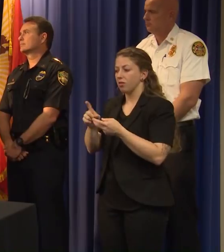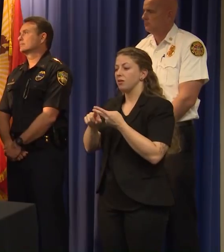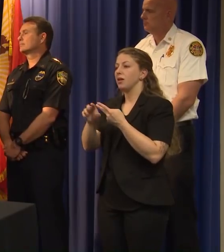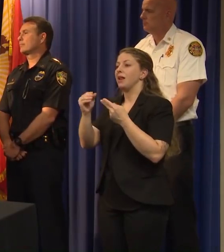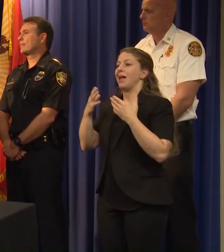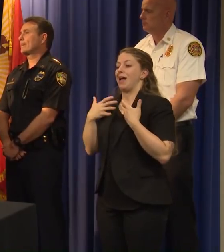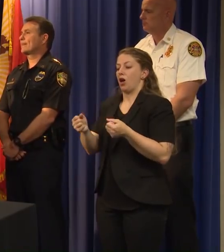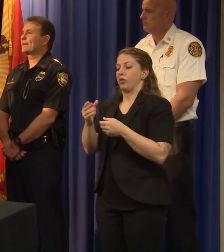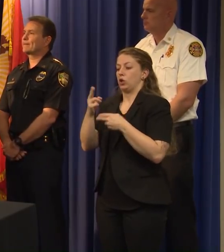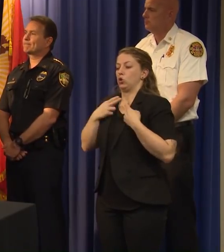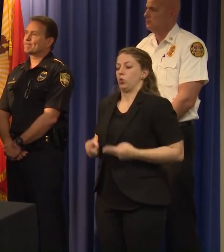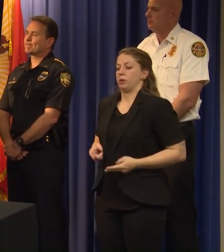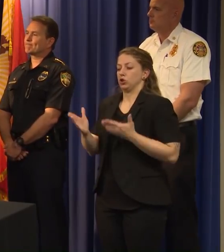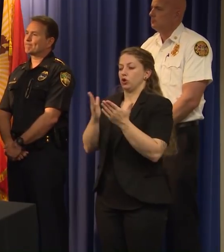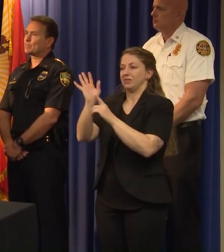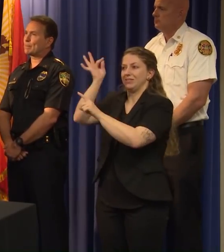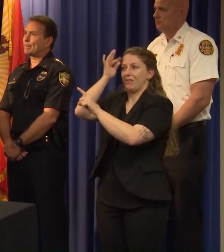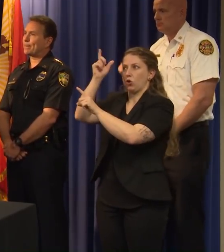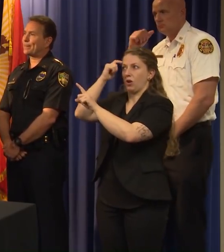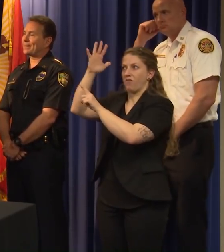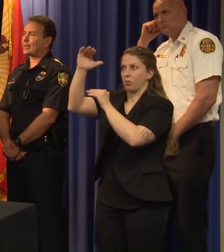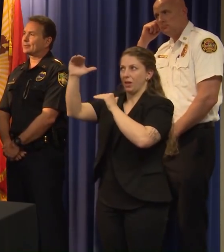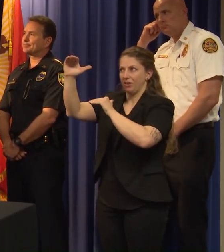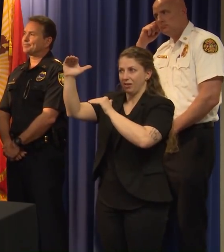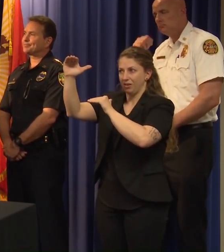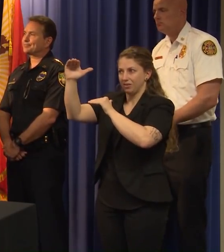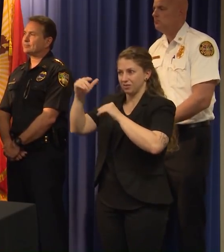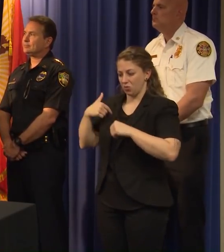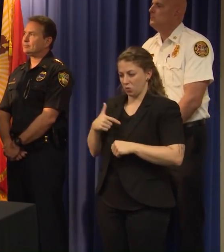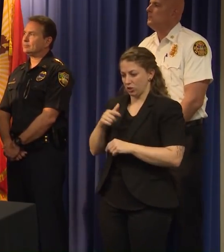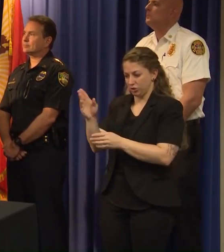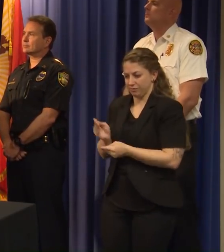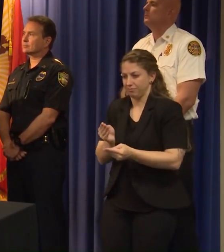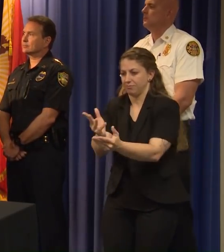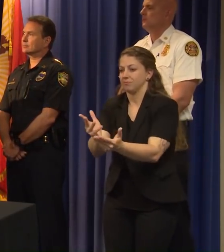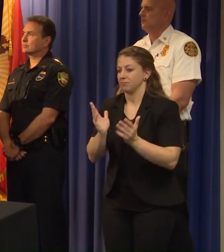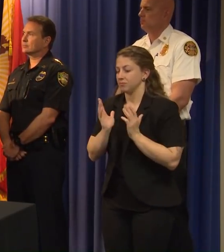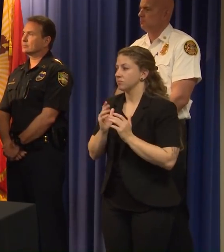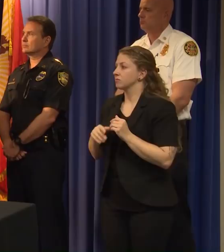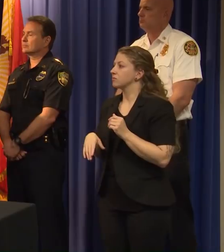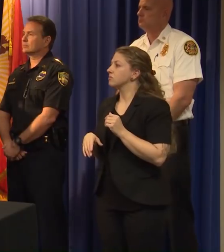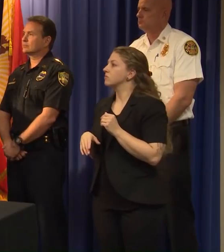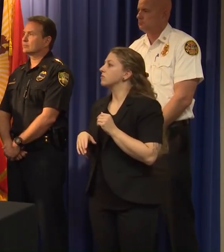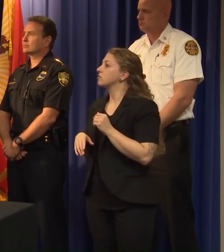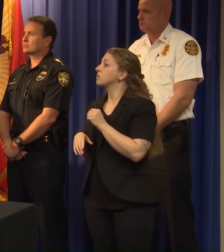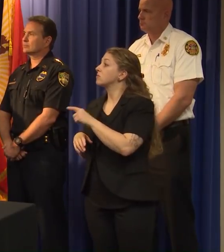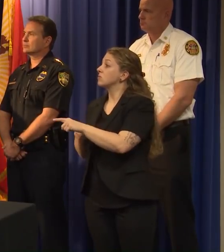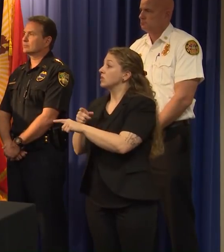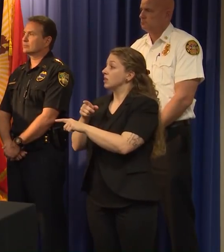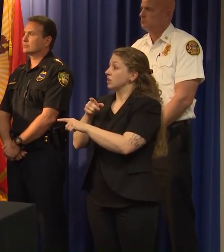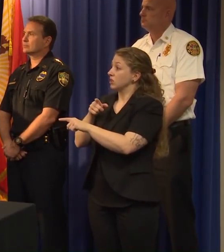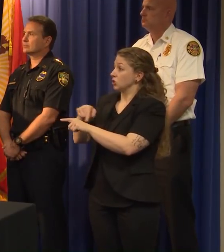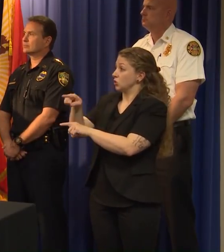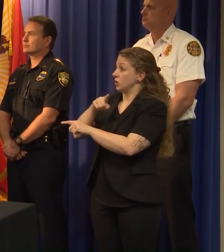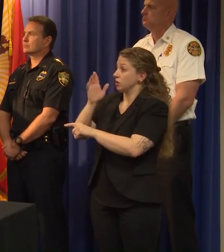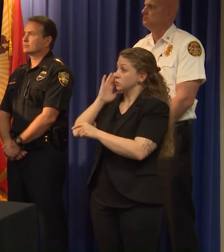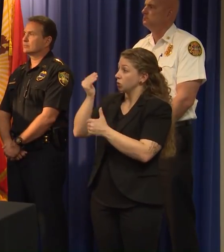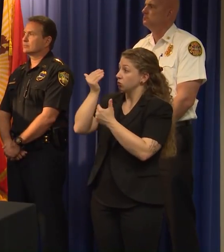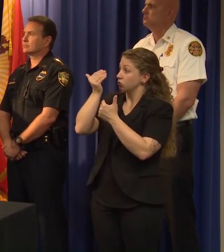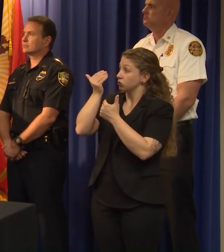Any information about the courthouse still open, correct? Yes. Are you guys going to restrict it at all?